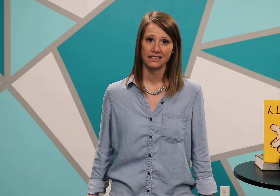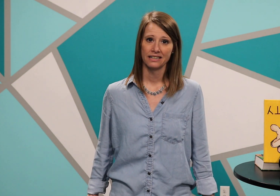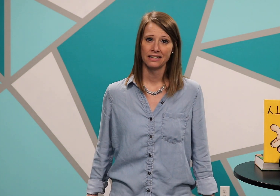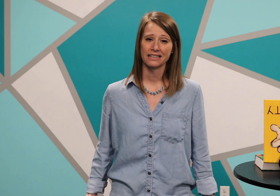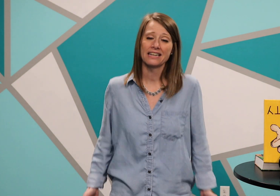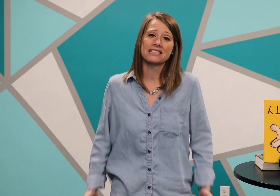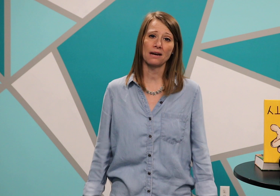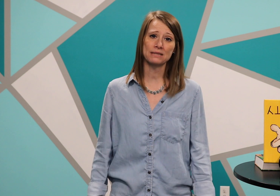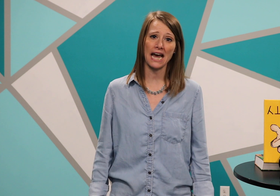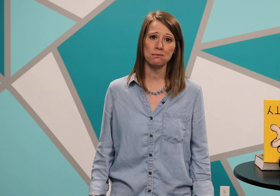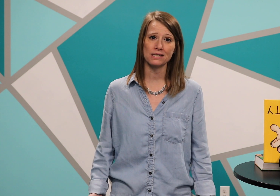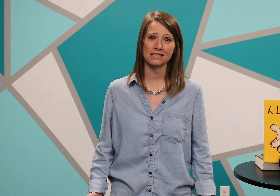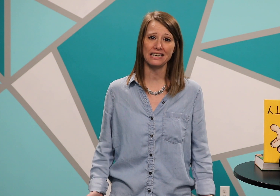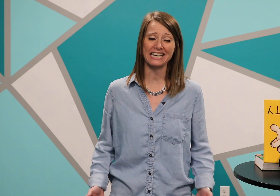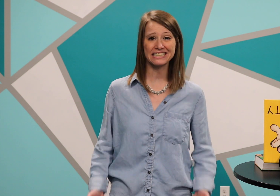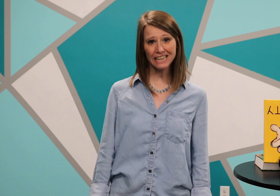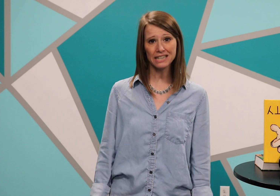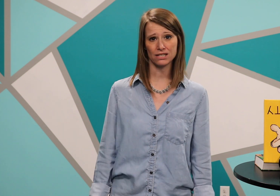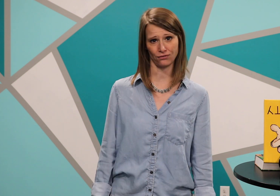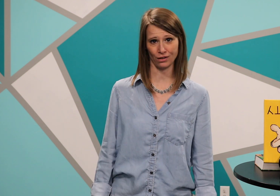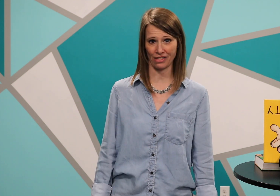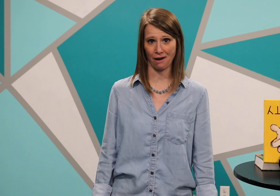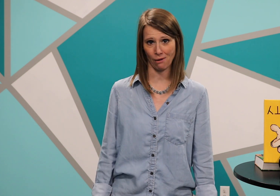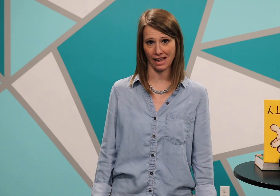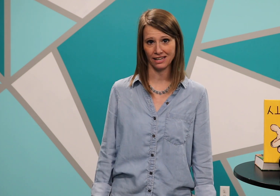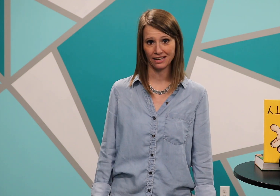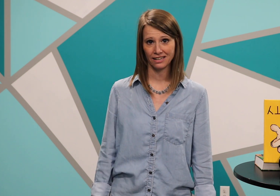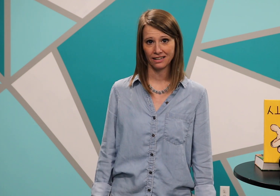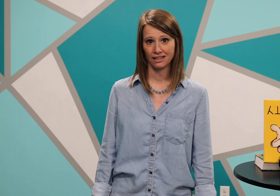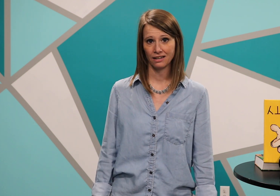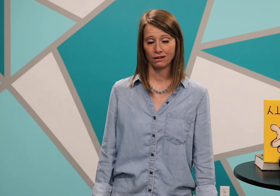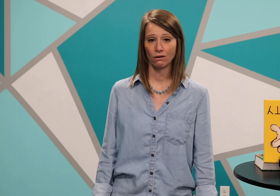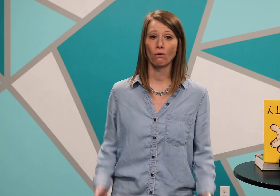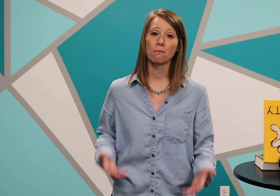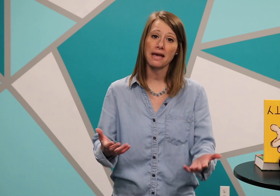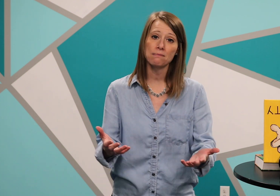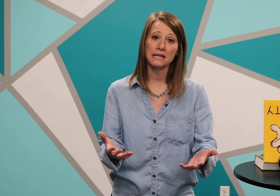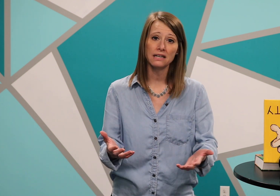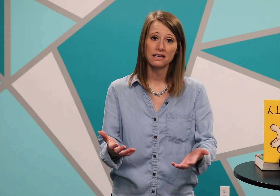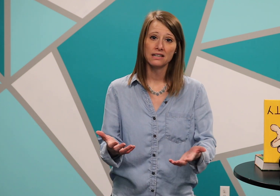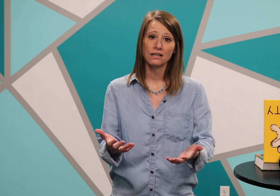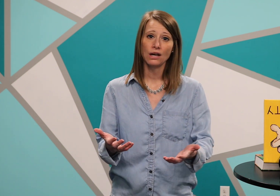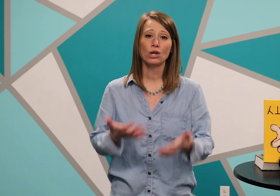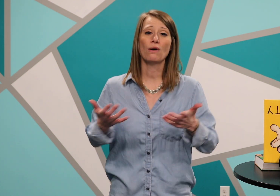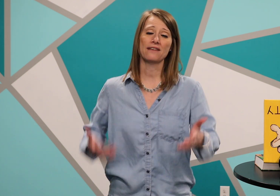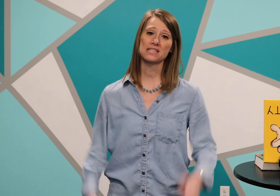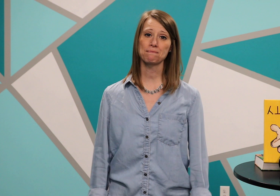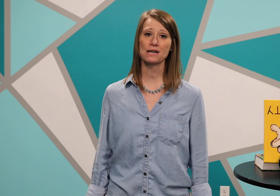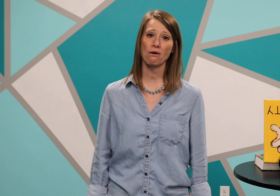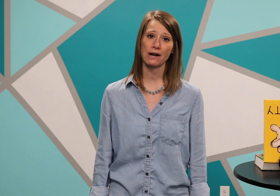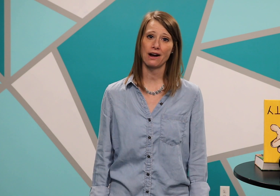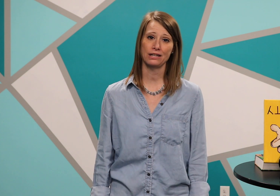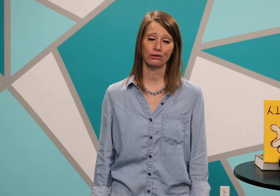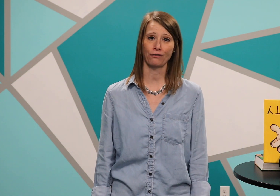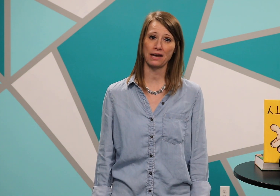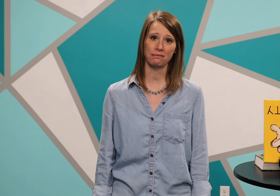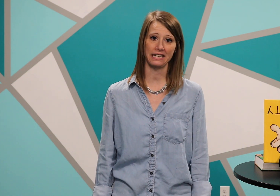Because sometimes it does feel that way. Or maybe you have something going on in your family